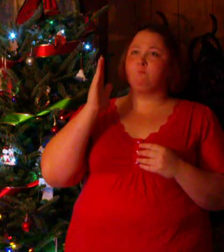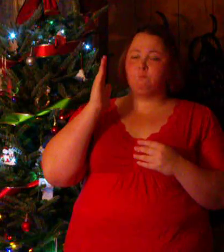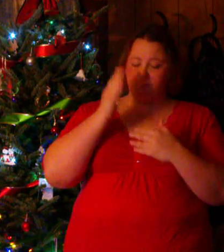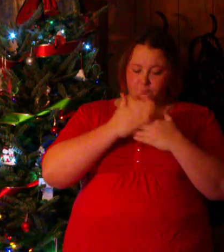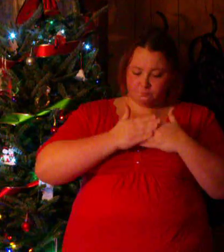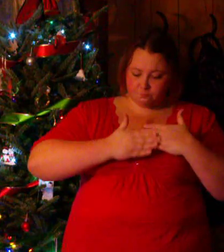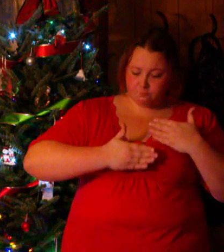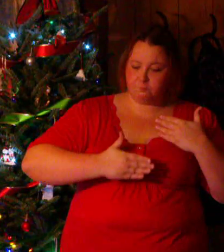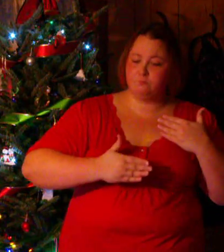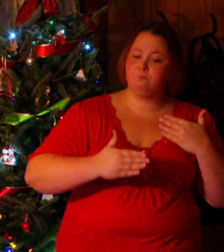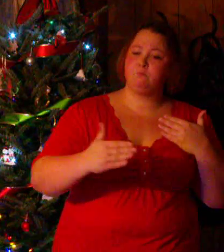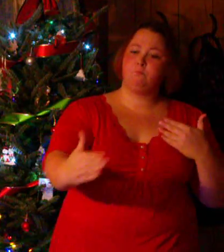on tonight